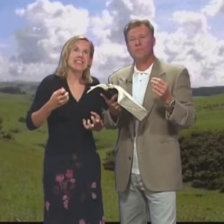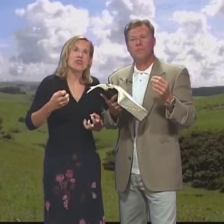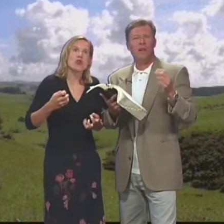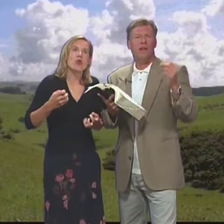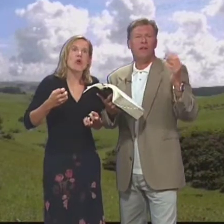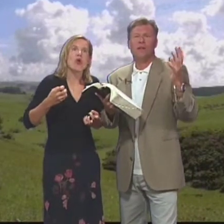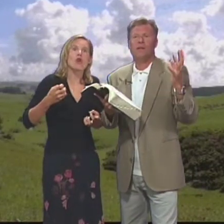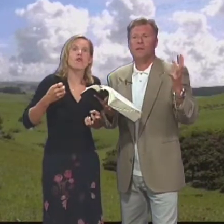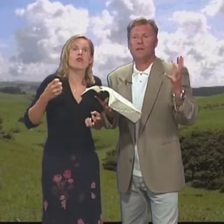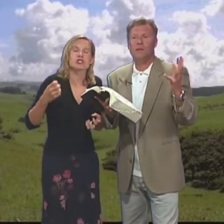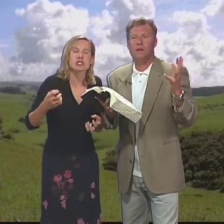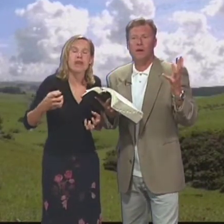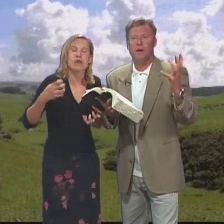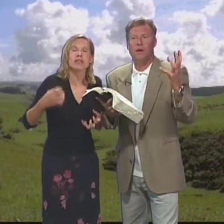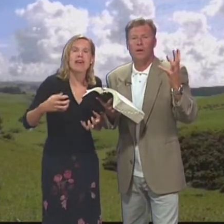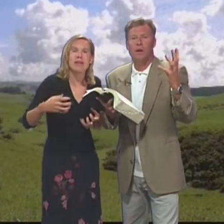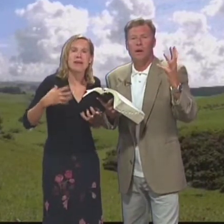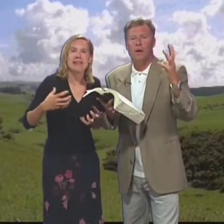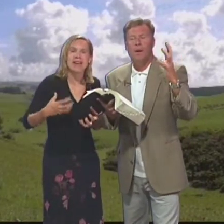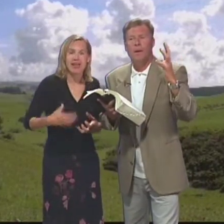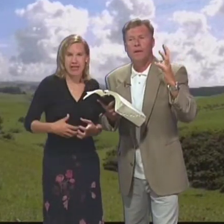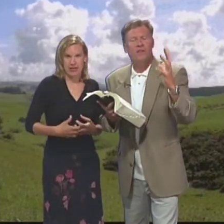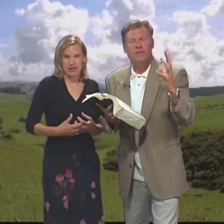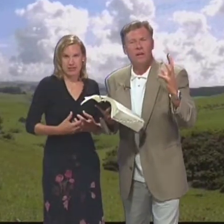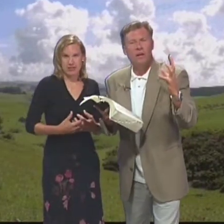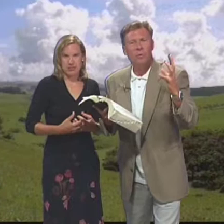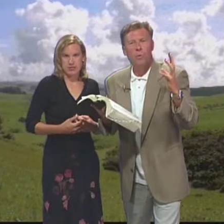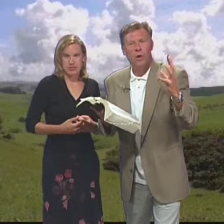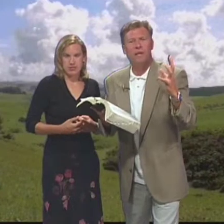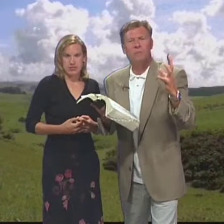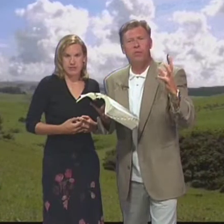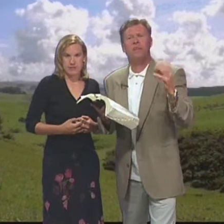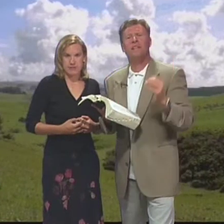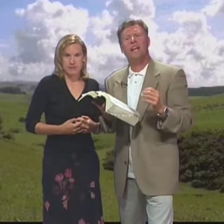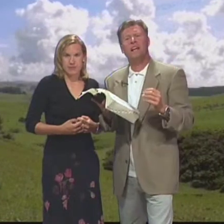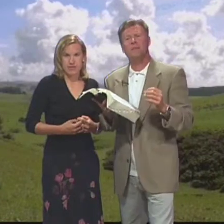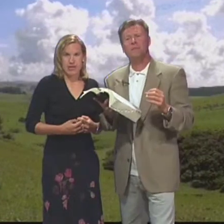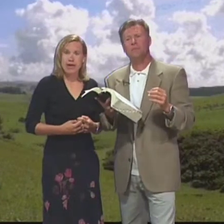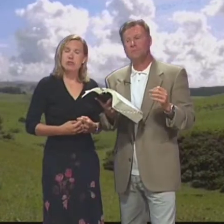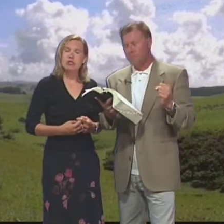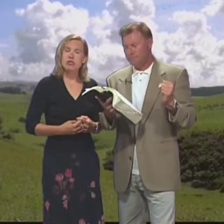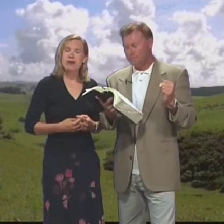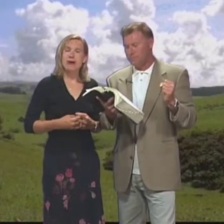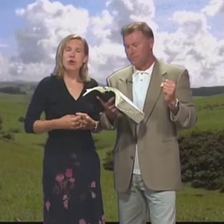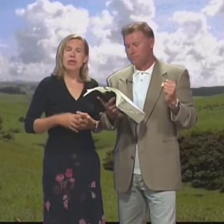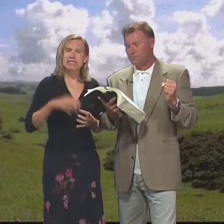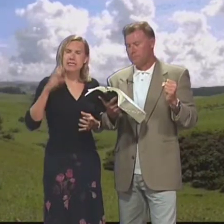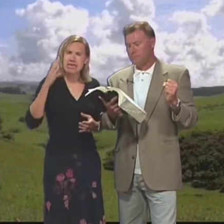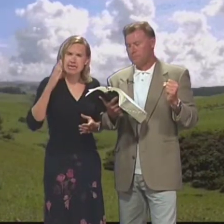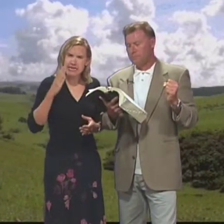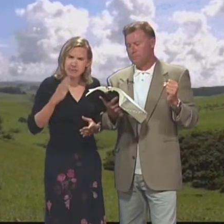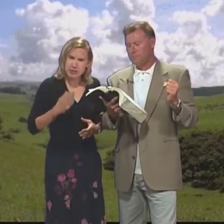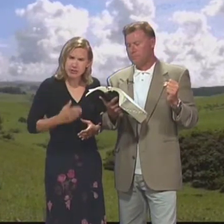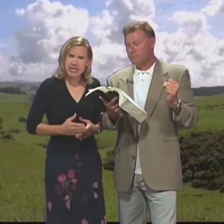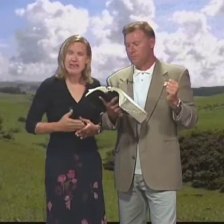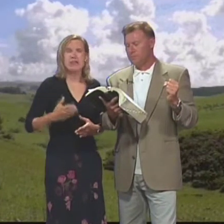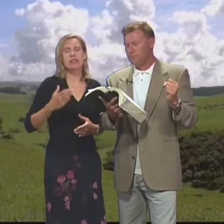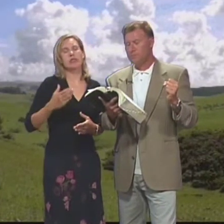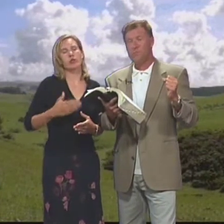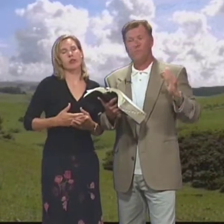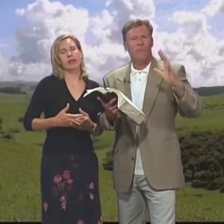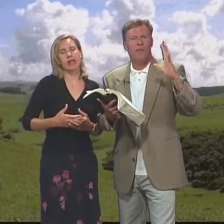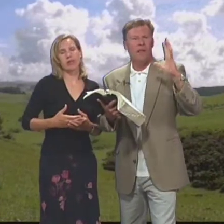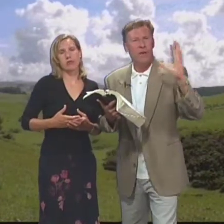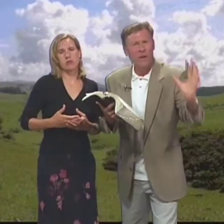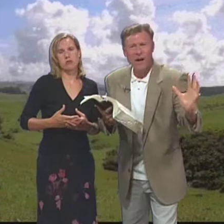está siendo Como forzada Obligada Manejada Now there's a lot of Work that's important In the kingdom Hay mucho trabajo Que es importante